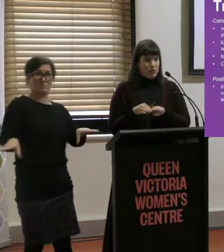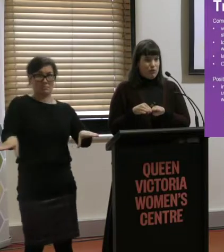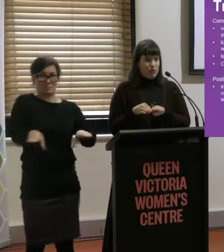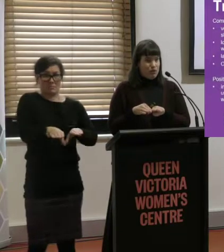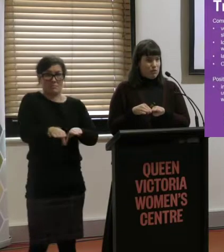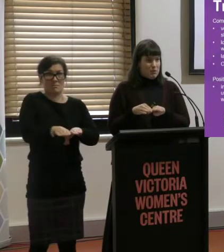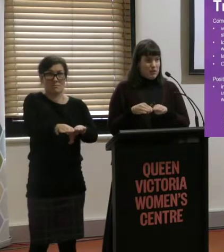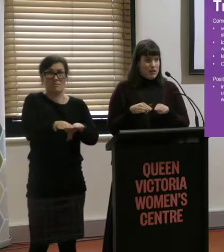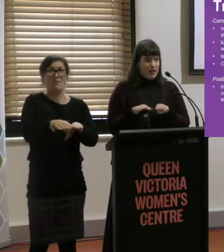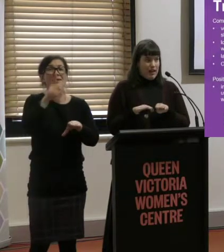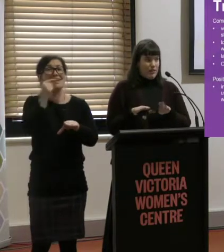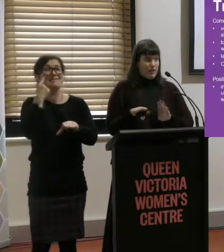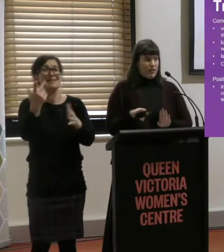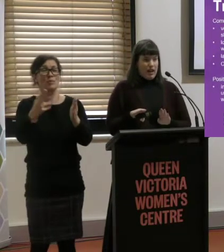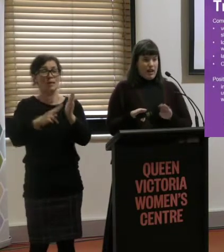for example, in Northcote and Richmond.